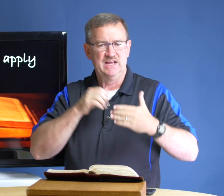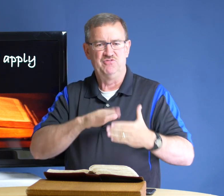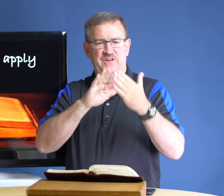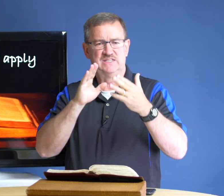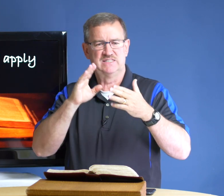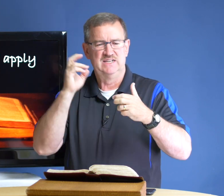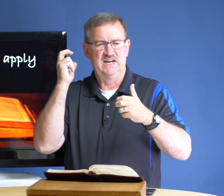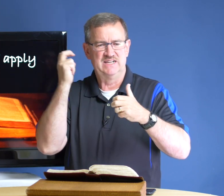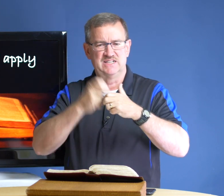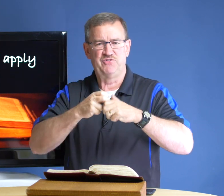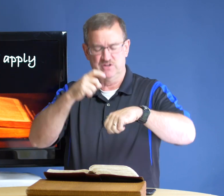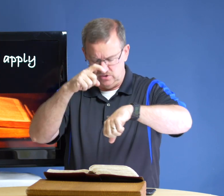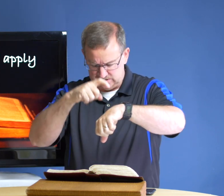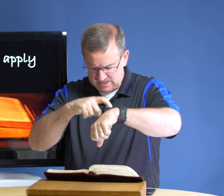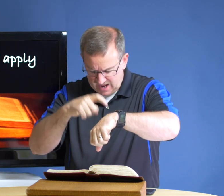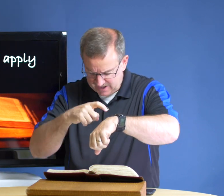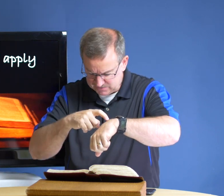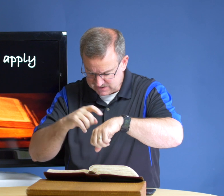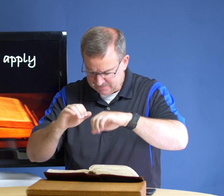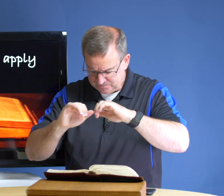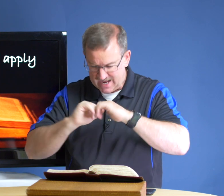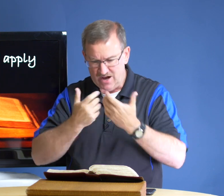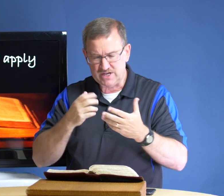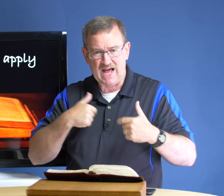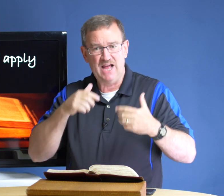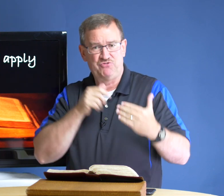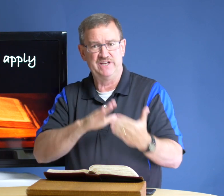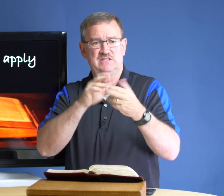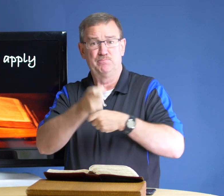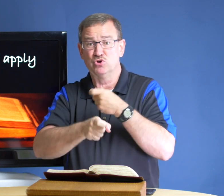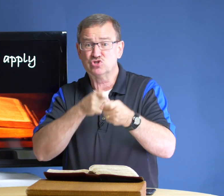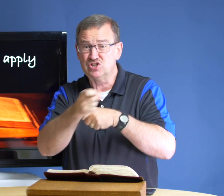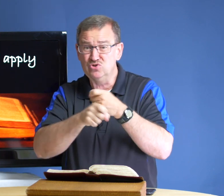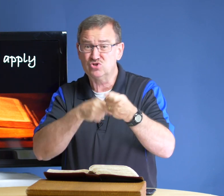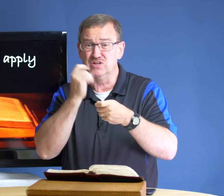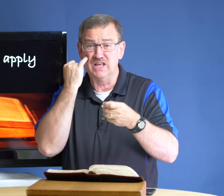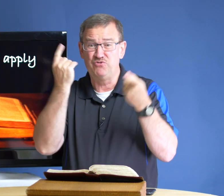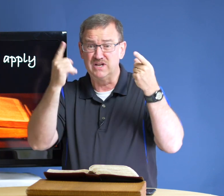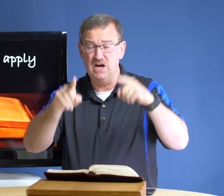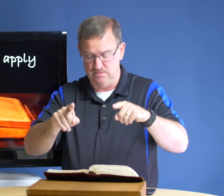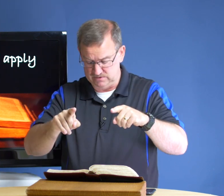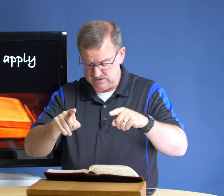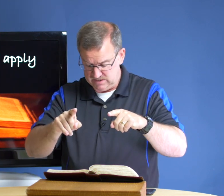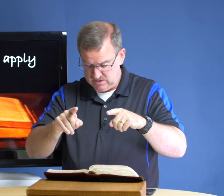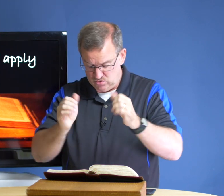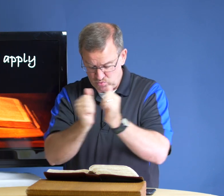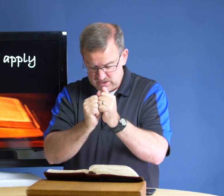face uh difficult times how can i face persecution if it comes with